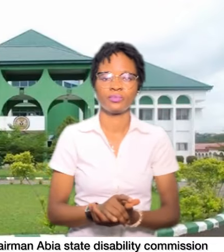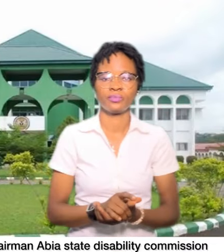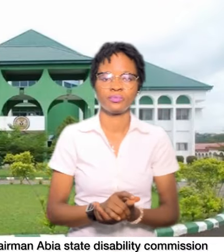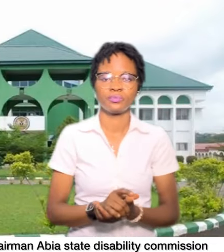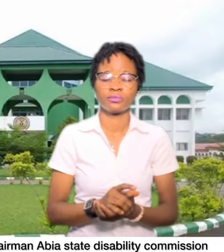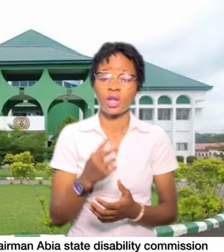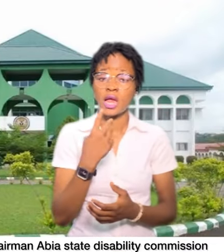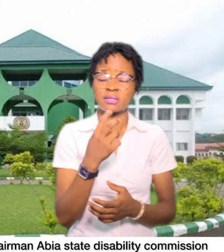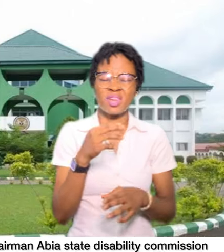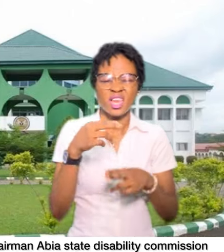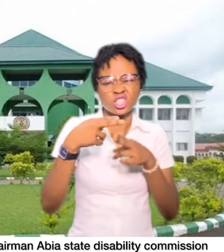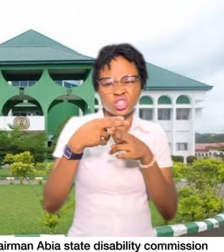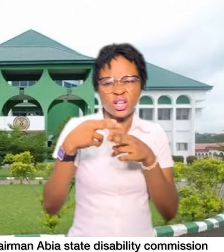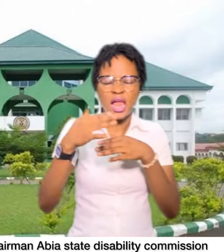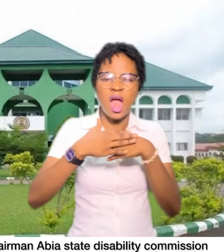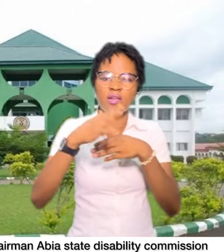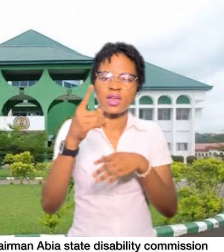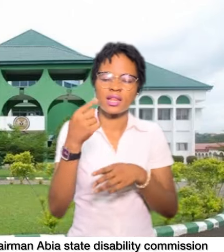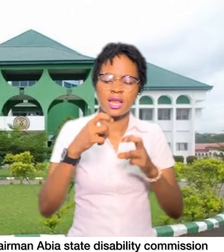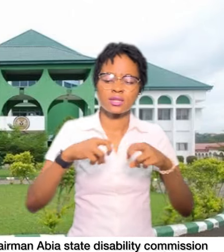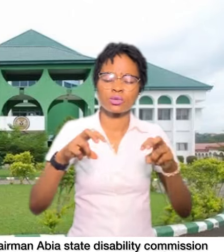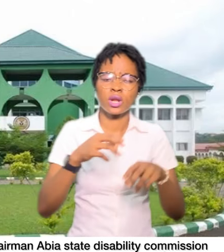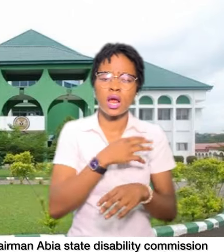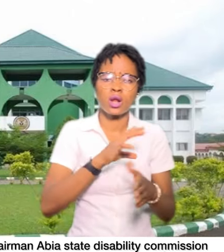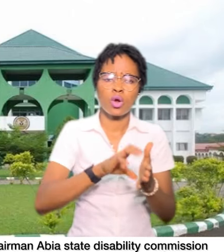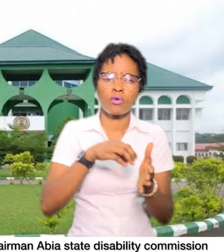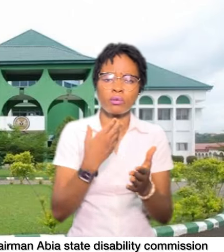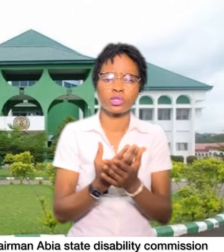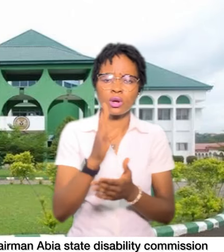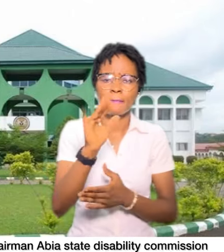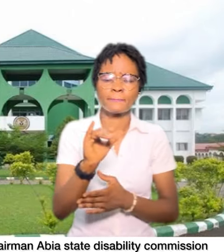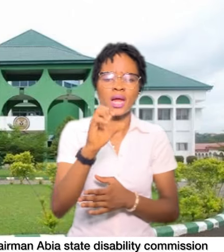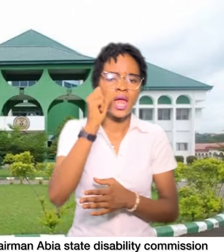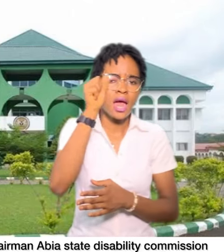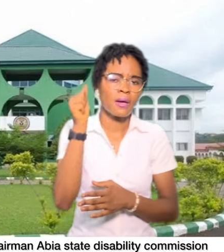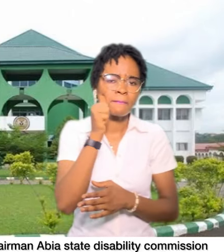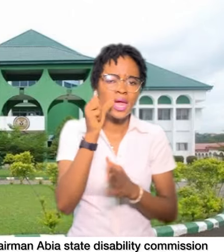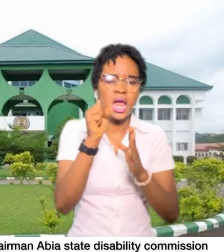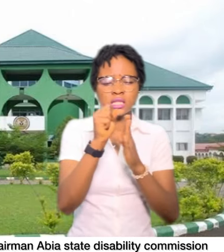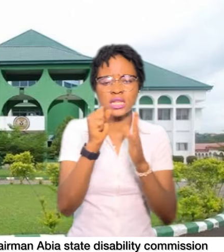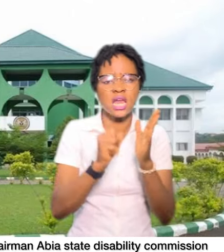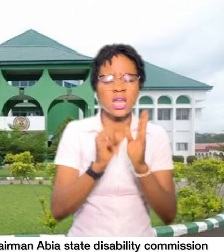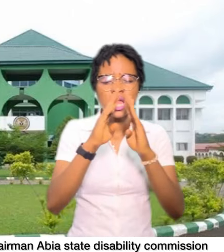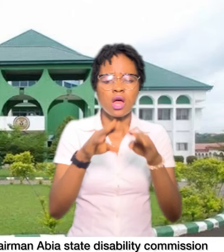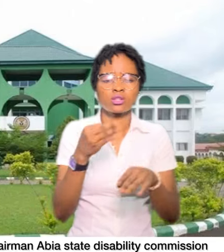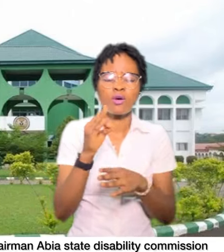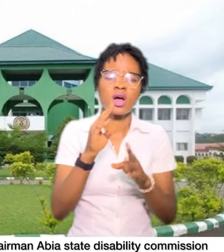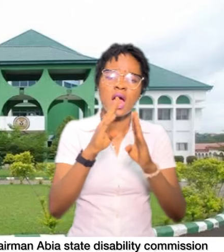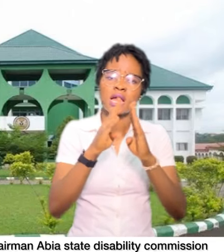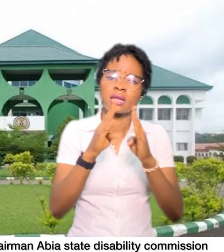Speaking shortly after the screening and confirmation by Abia State House of Assembly on Tuesday,